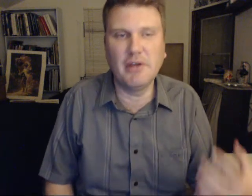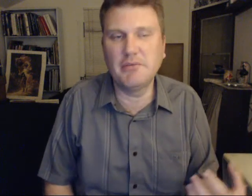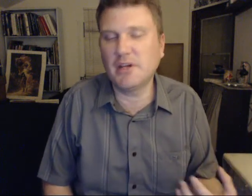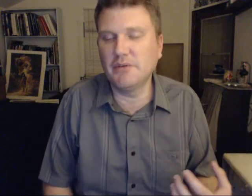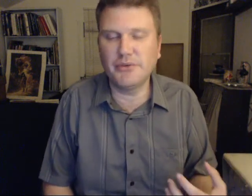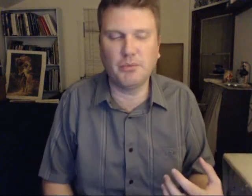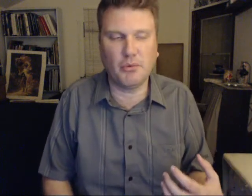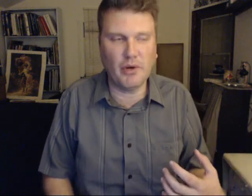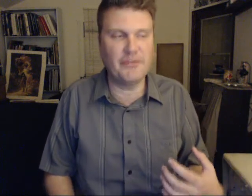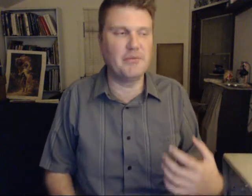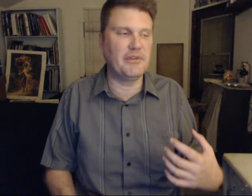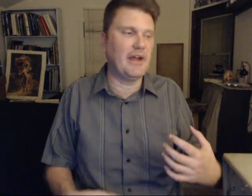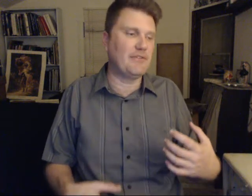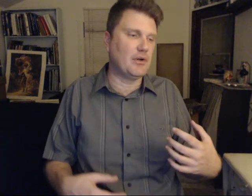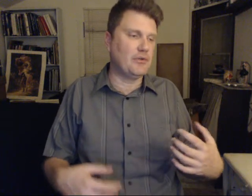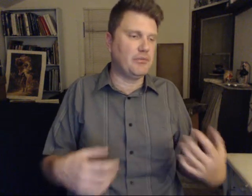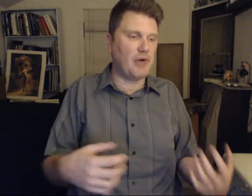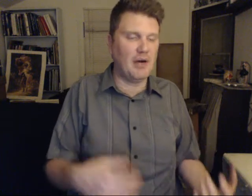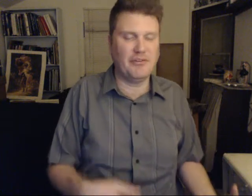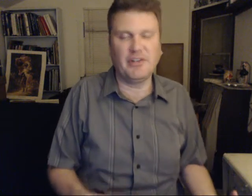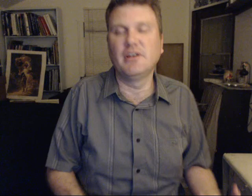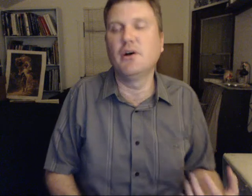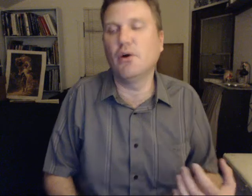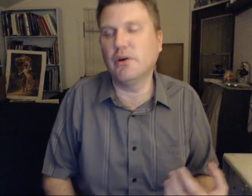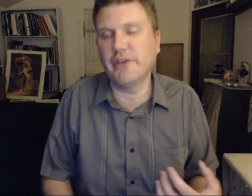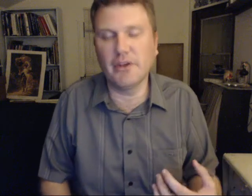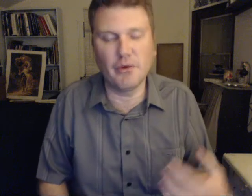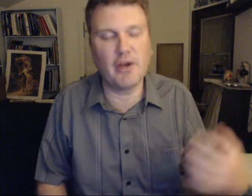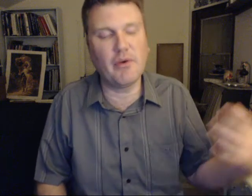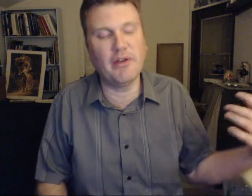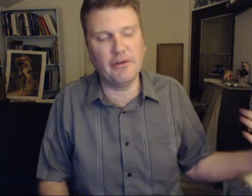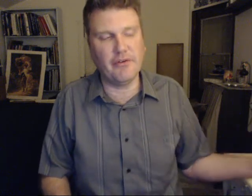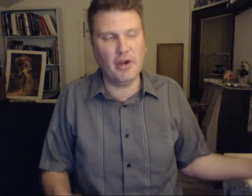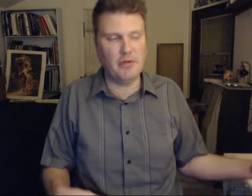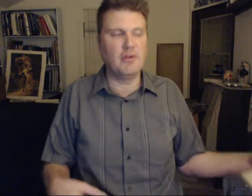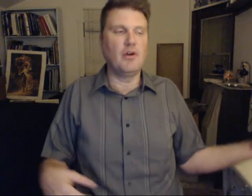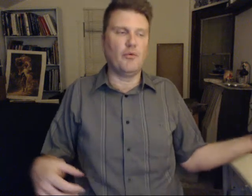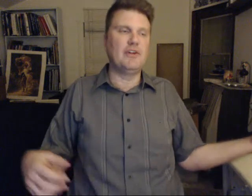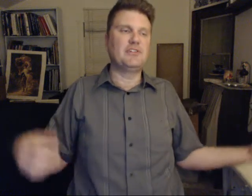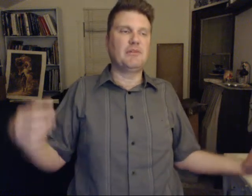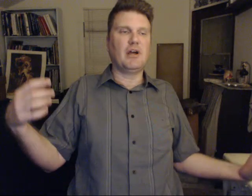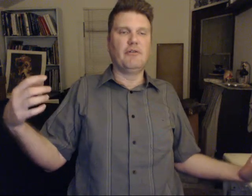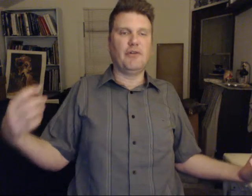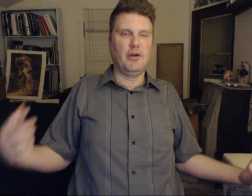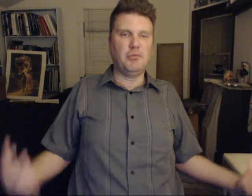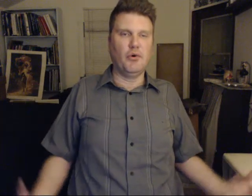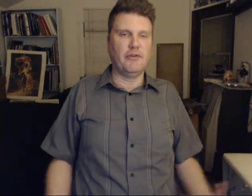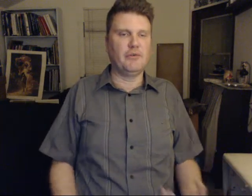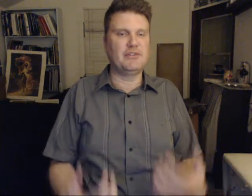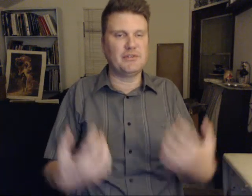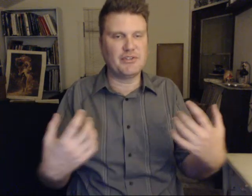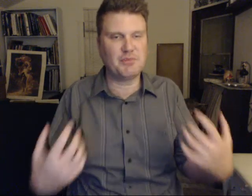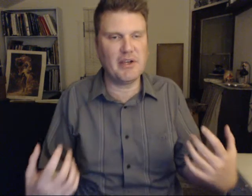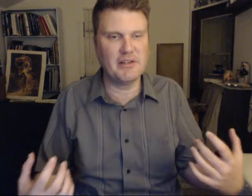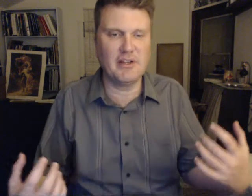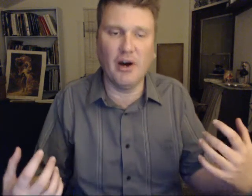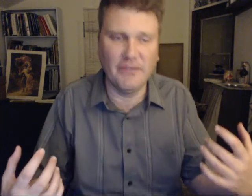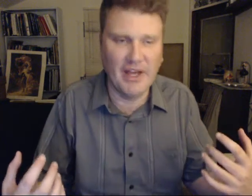become super wealthy, but they have to go through poverty. Or the other way around, they're very rich and become very poor. They wish to expand on that.